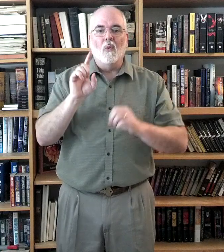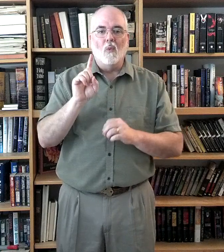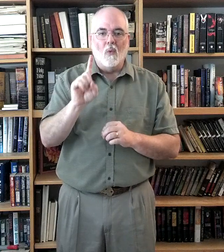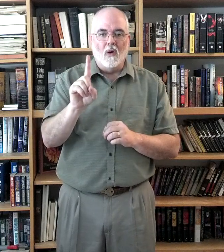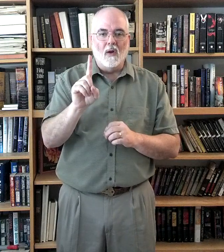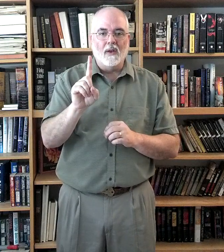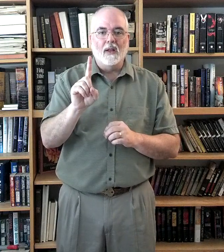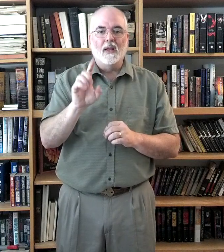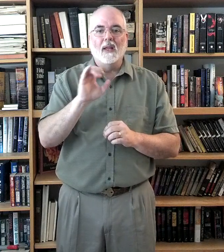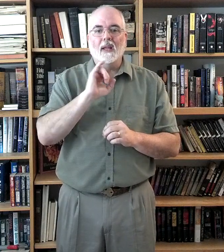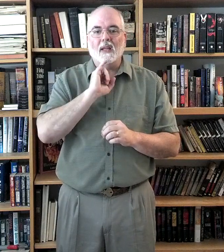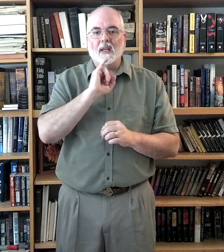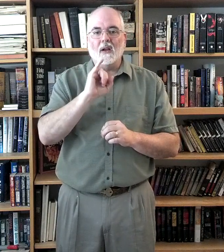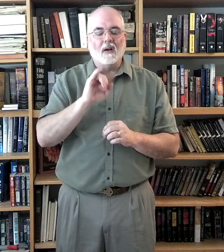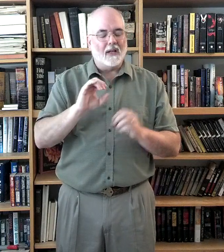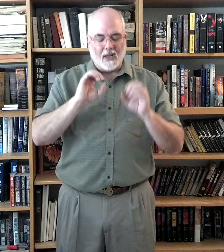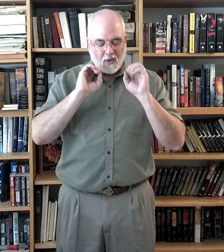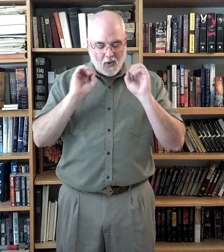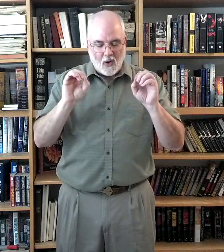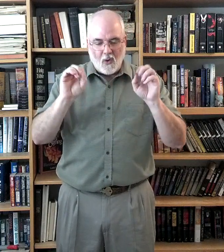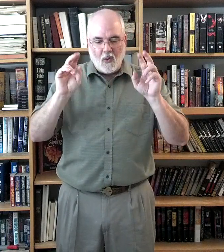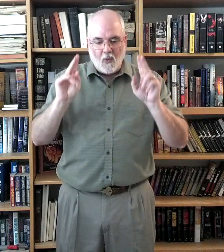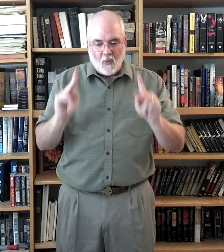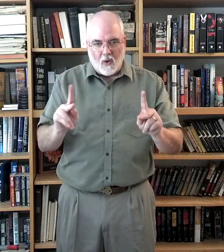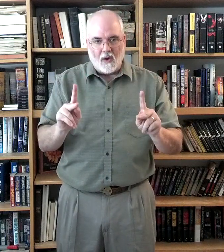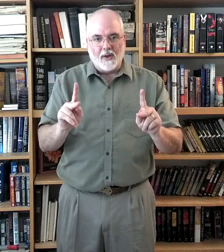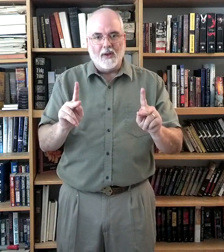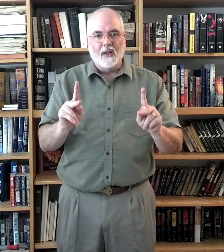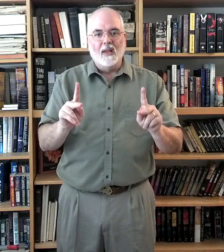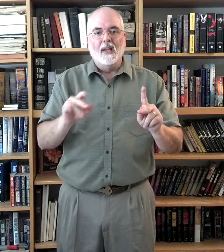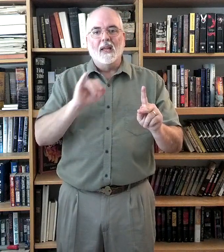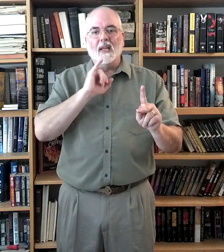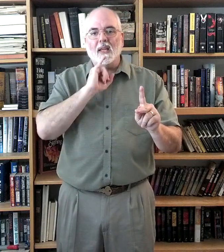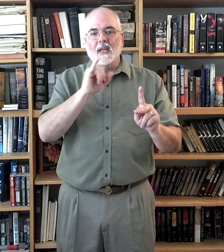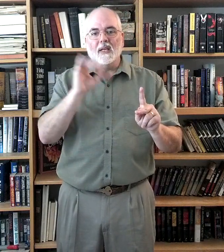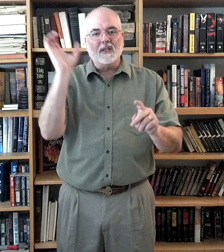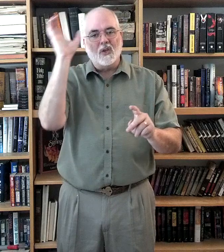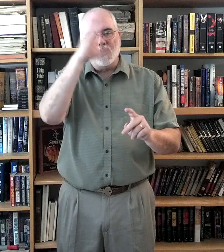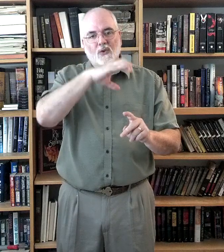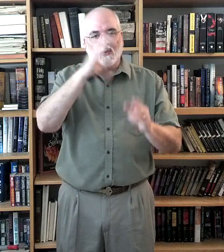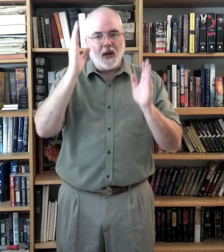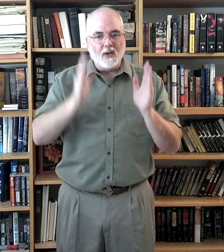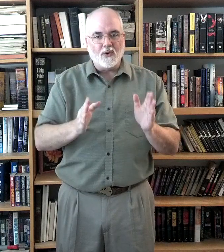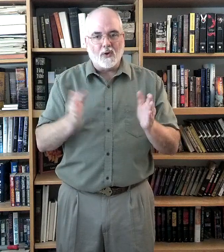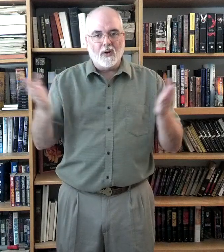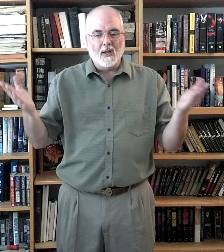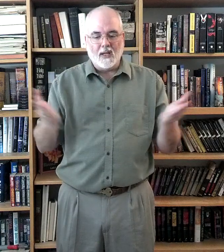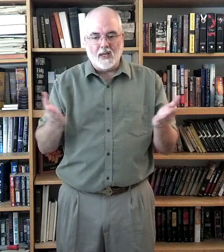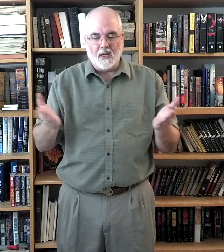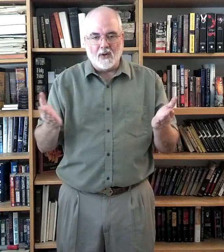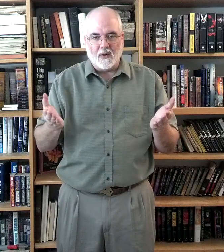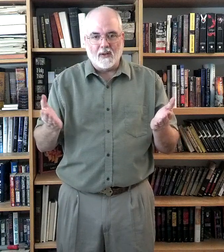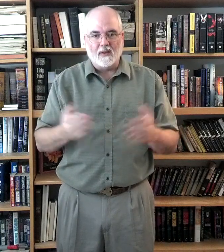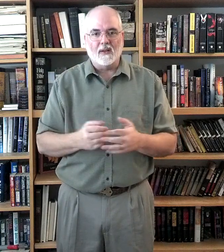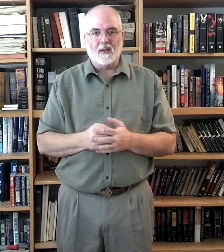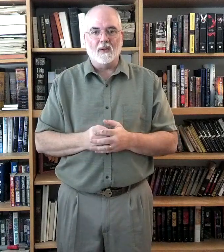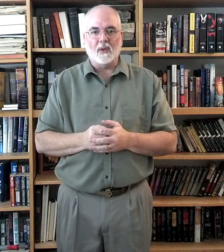one. All right? I say no one is stranger here. Okay?